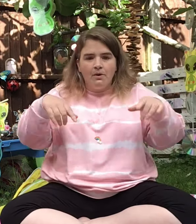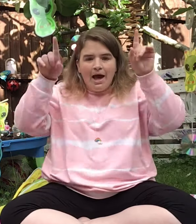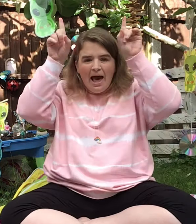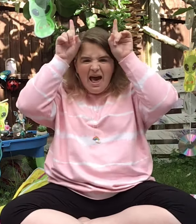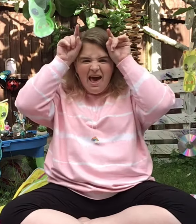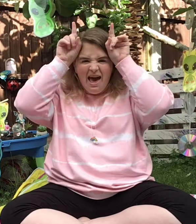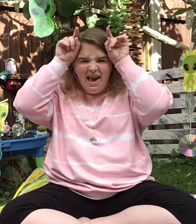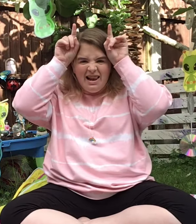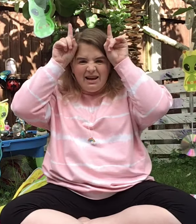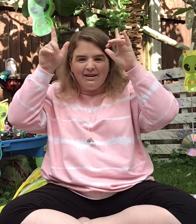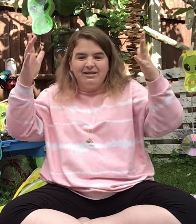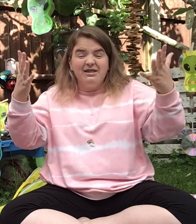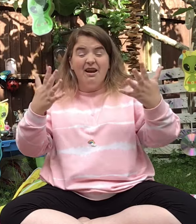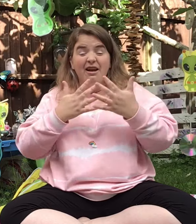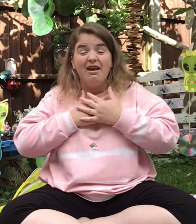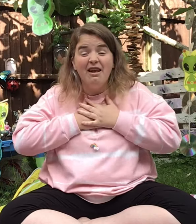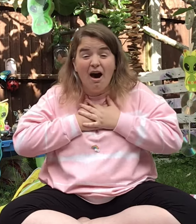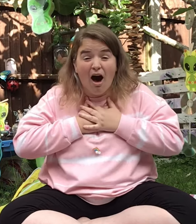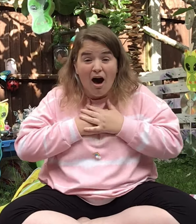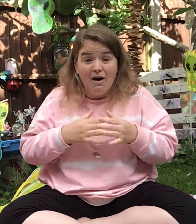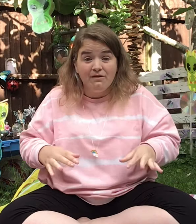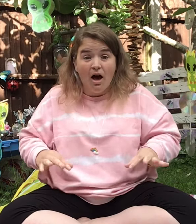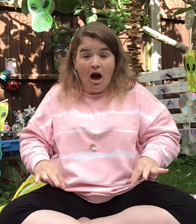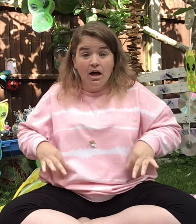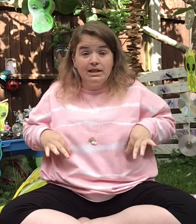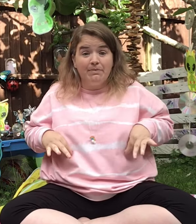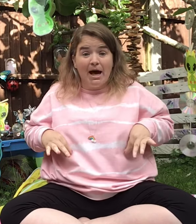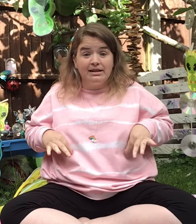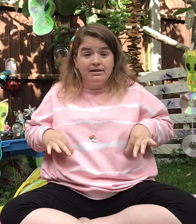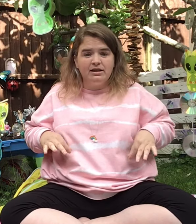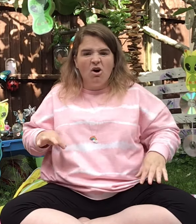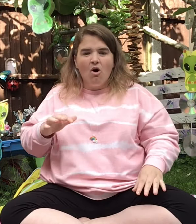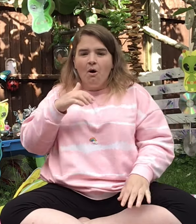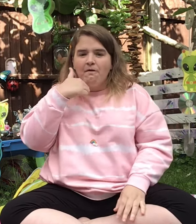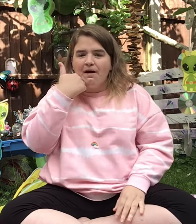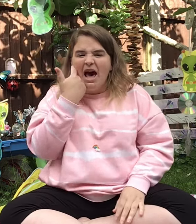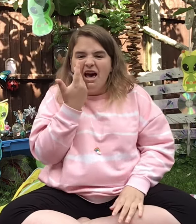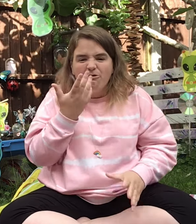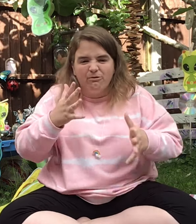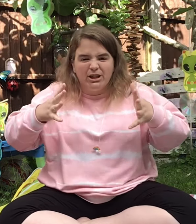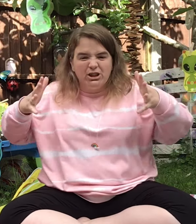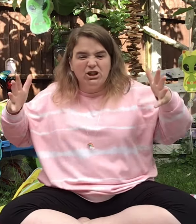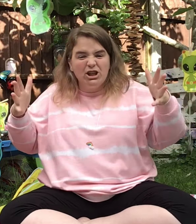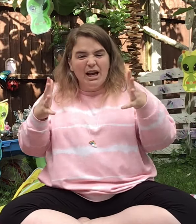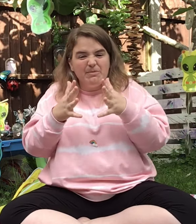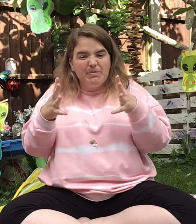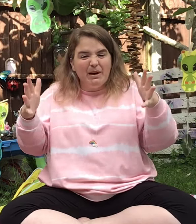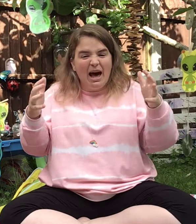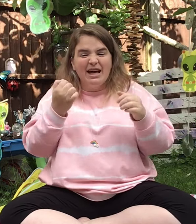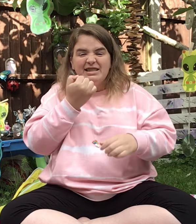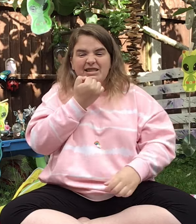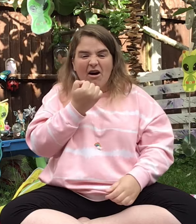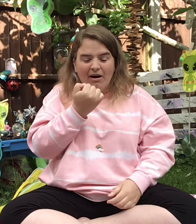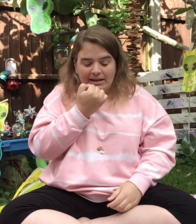Aliens. Aliens love underpants of every shape and size.